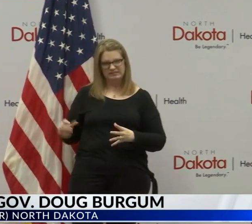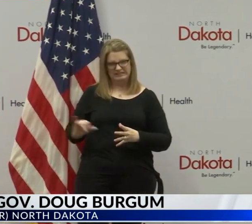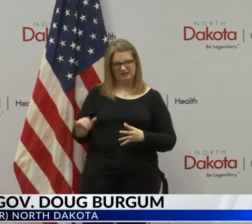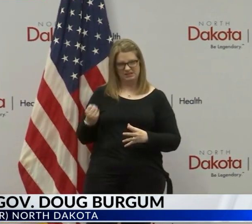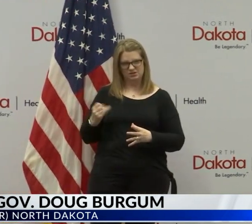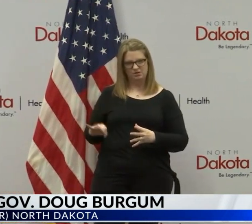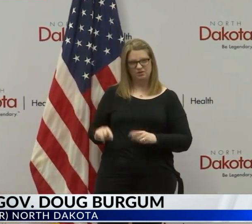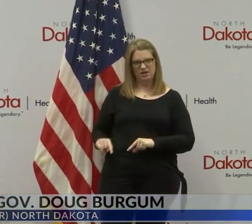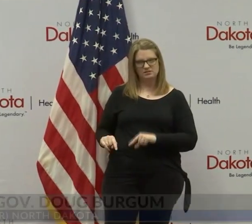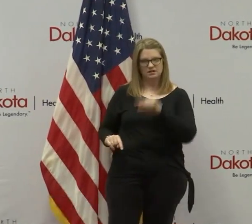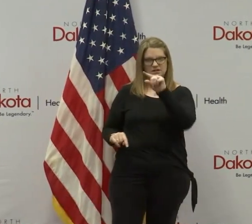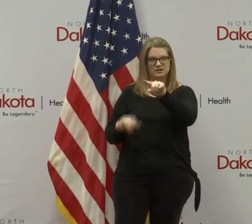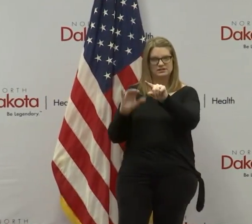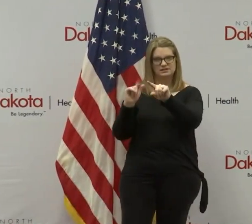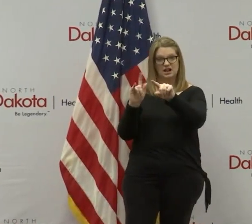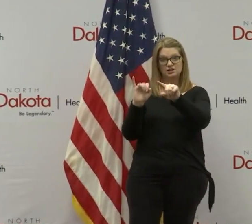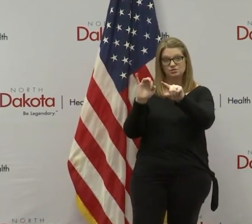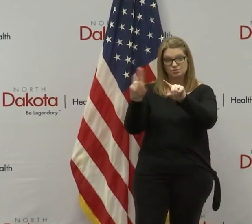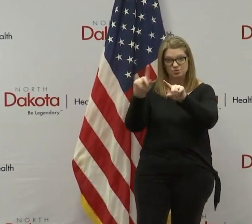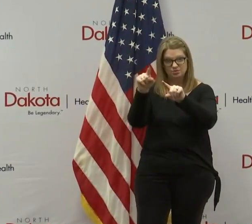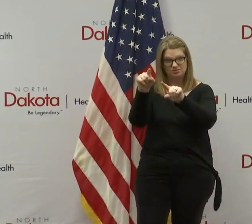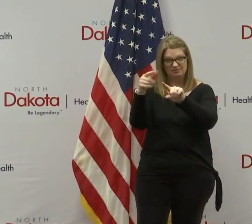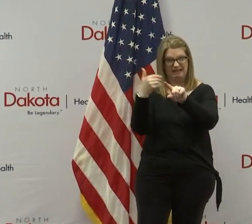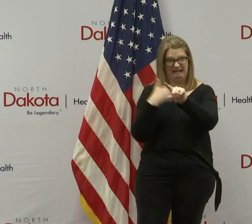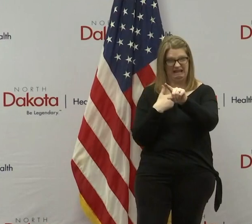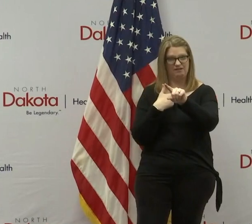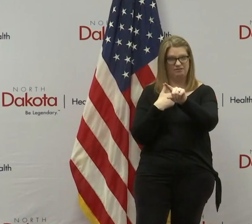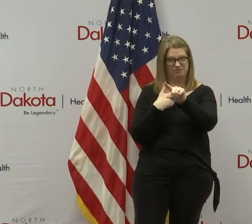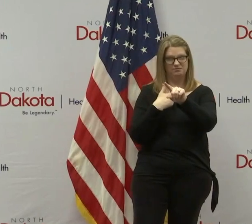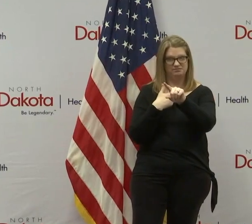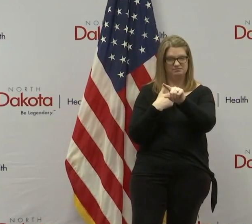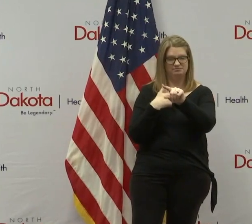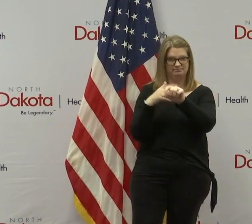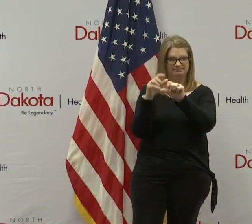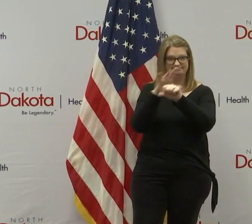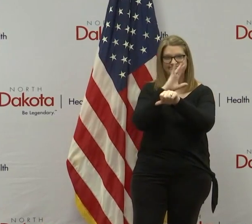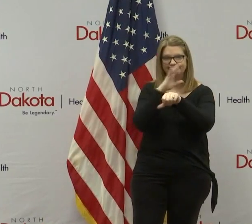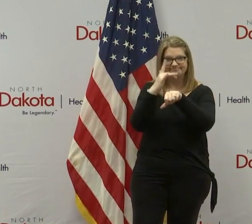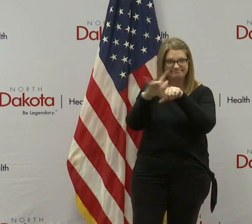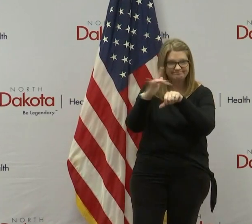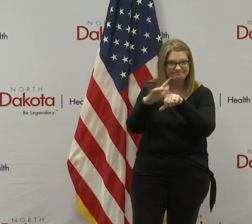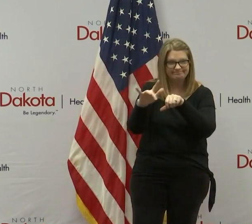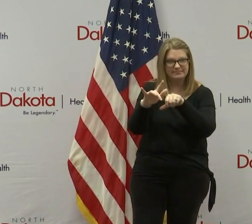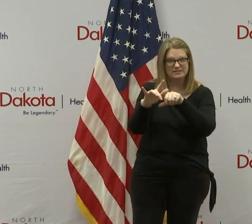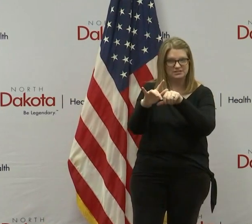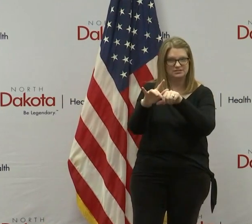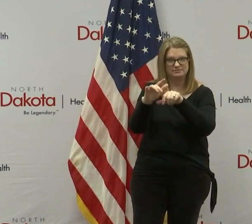infrastructure? the health care system have the bandwidth to withstand that kind of outbreak?